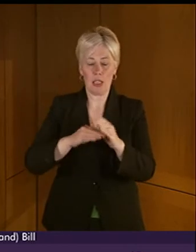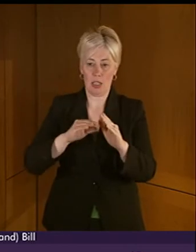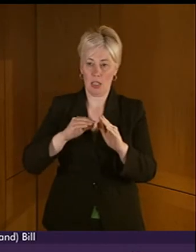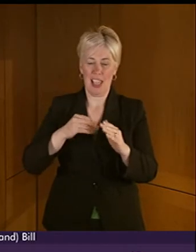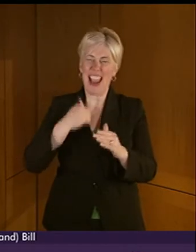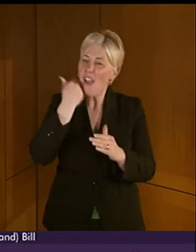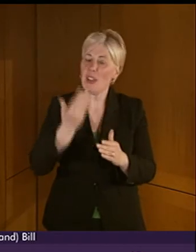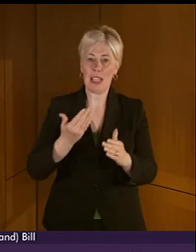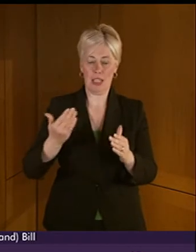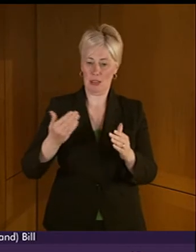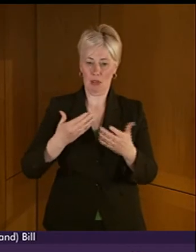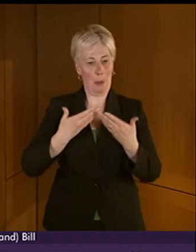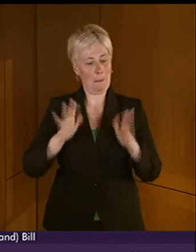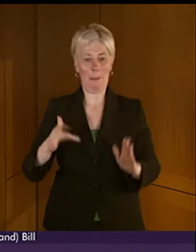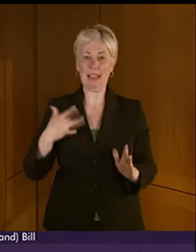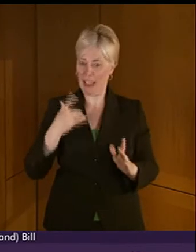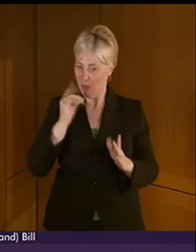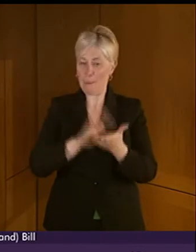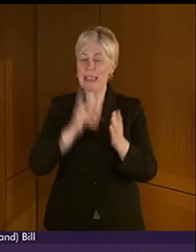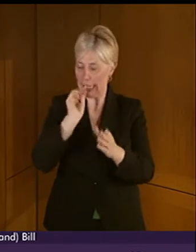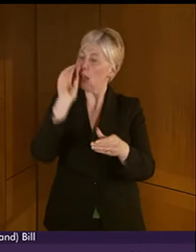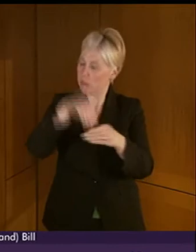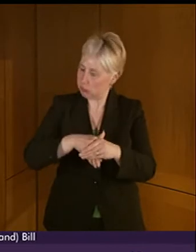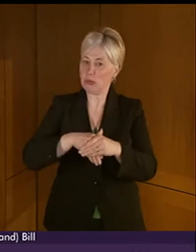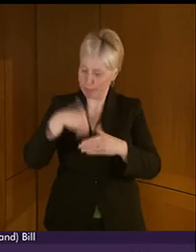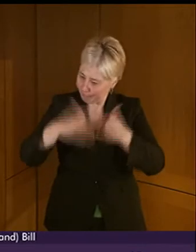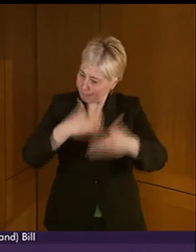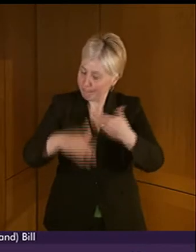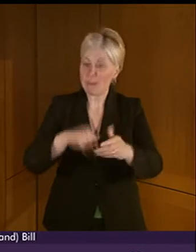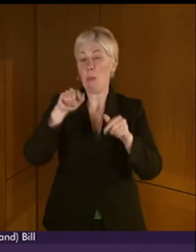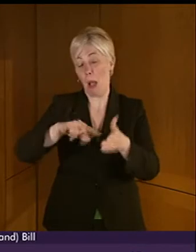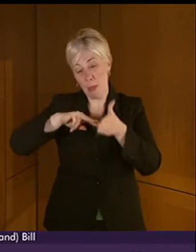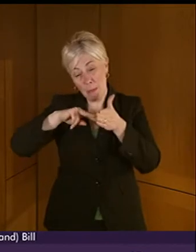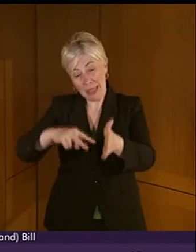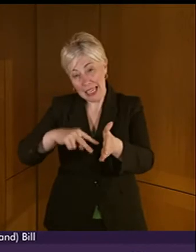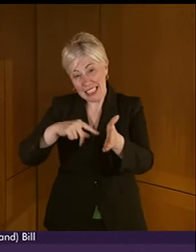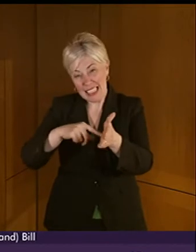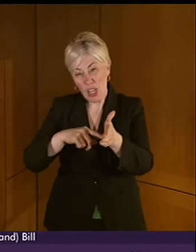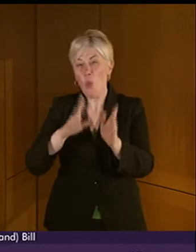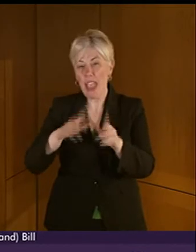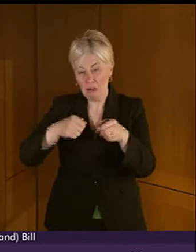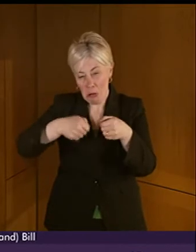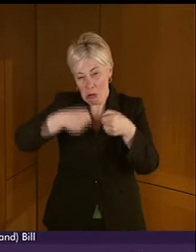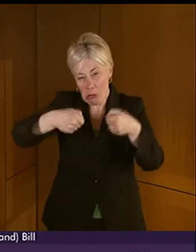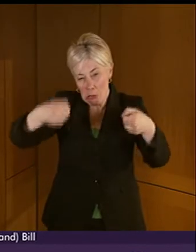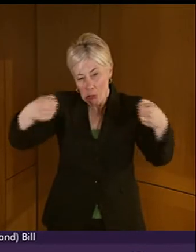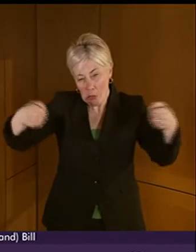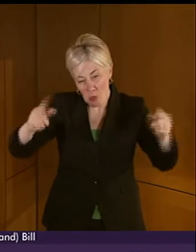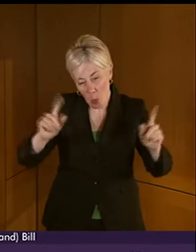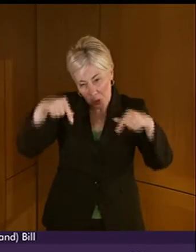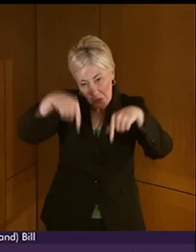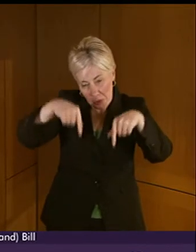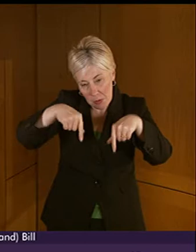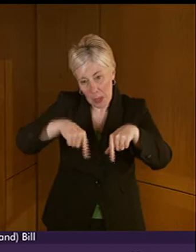in daily and public life. I think the content of those plans still to be fleshed out, but the input we've already had from